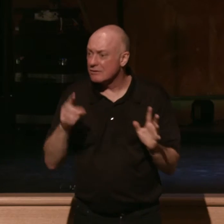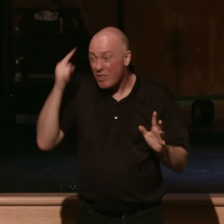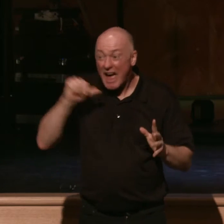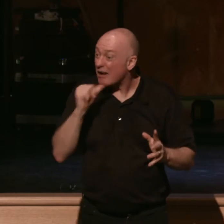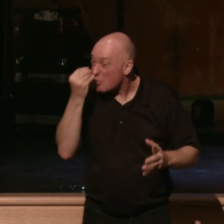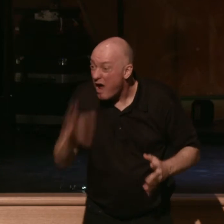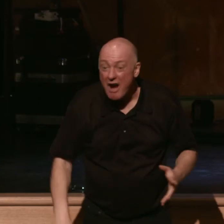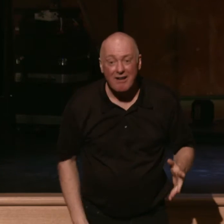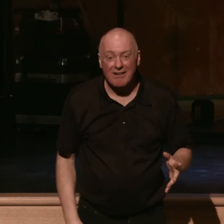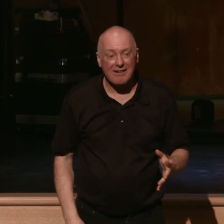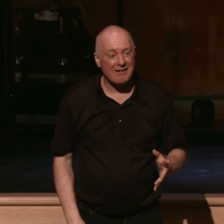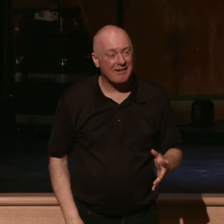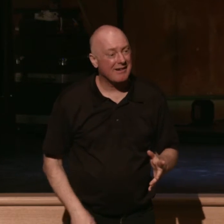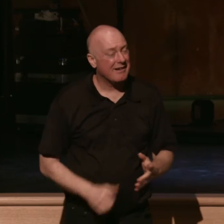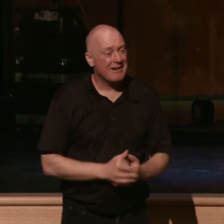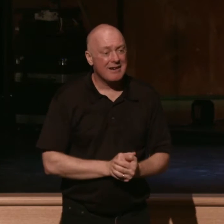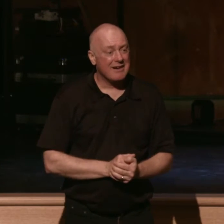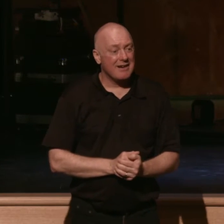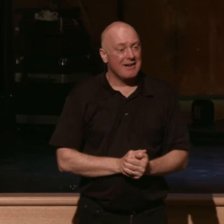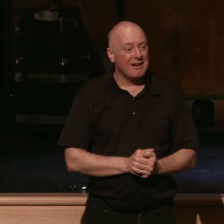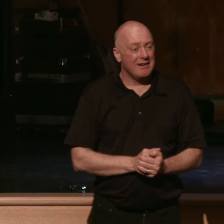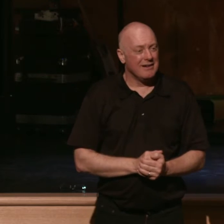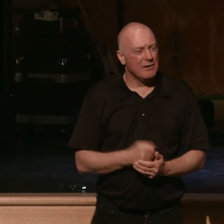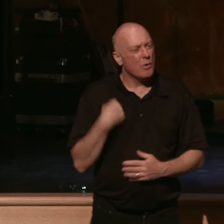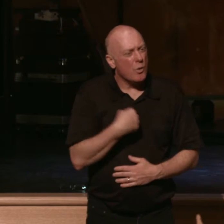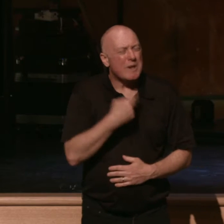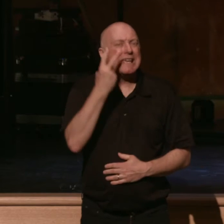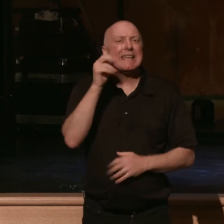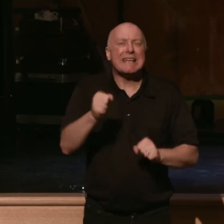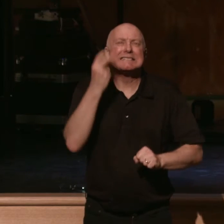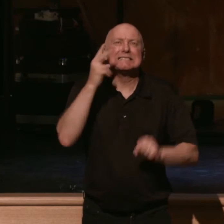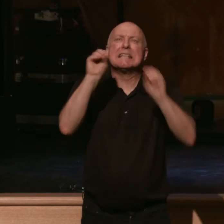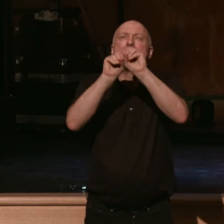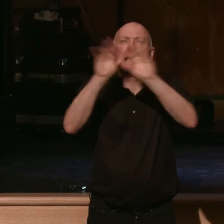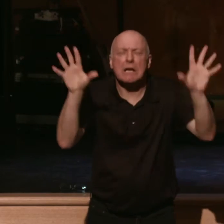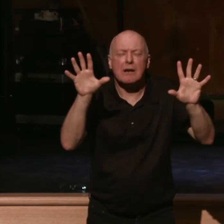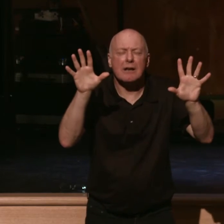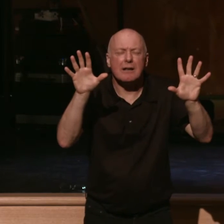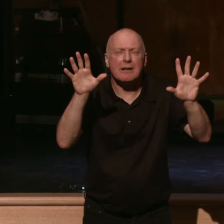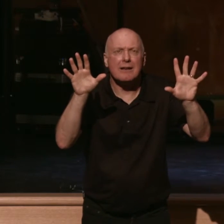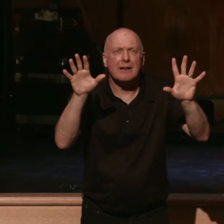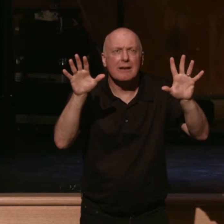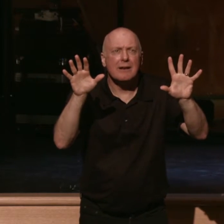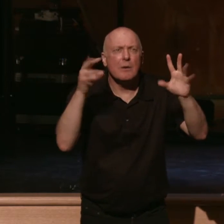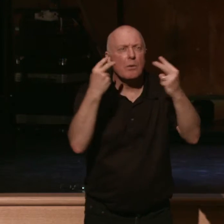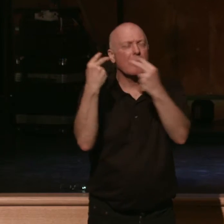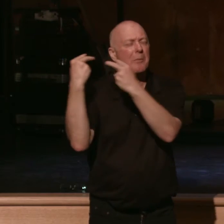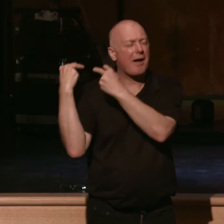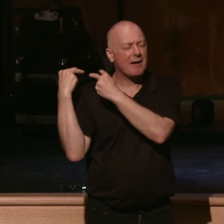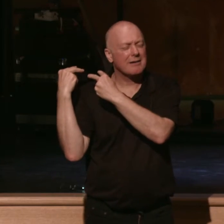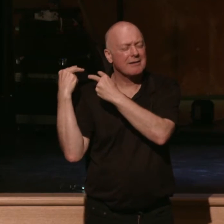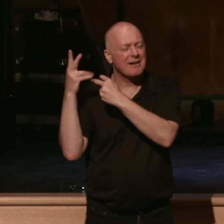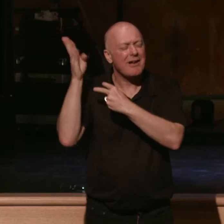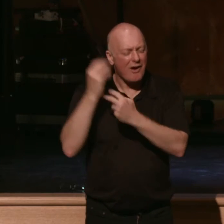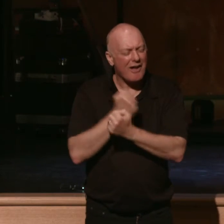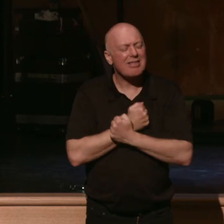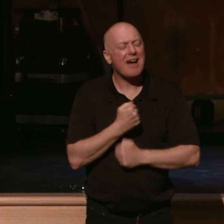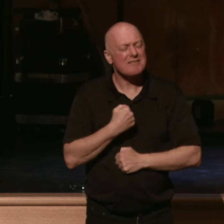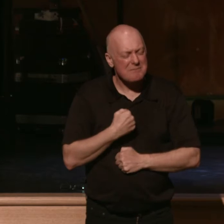Out of this, we're able to see clearly and say, well, far from hating me, God loves me with a great and an